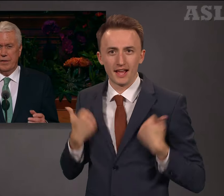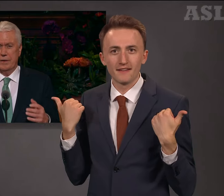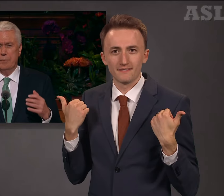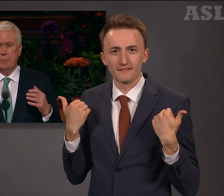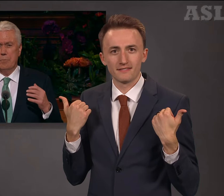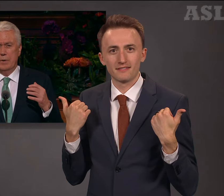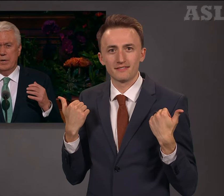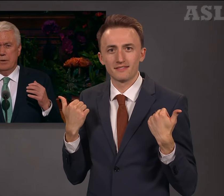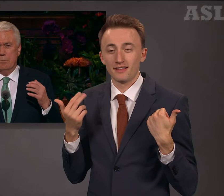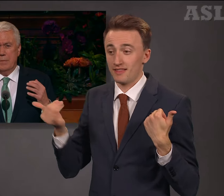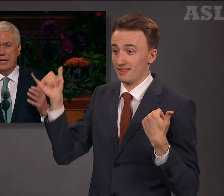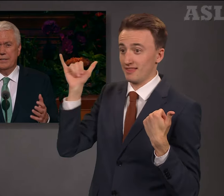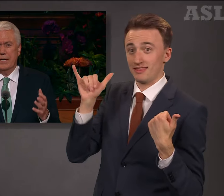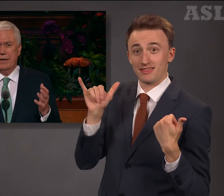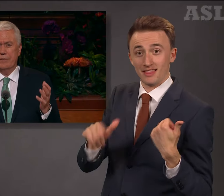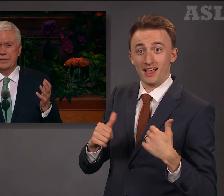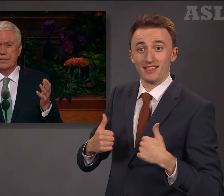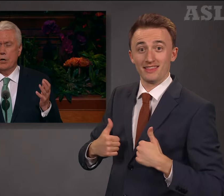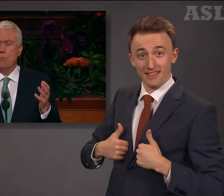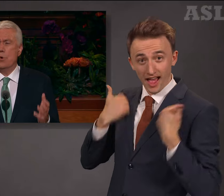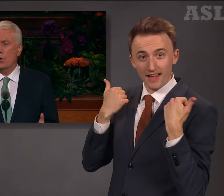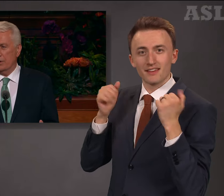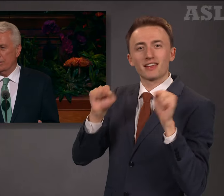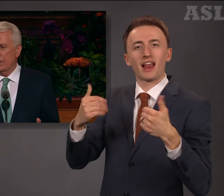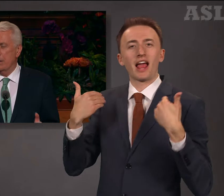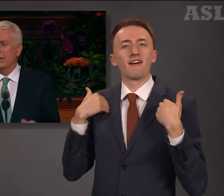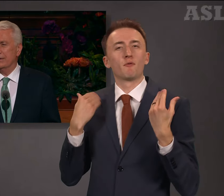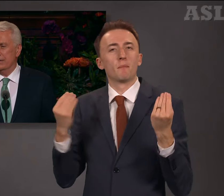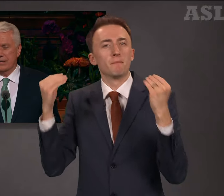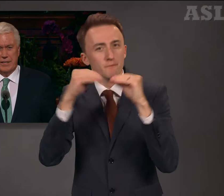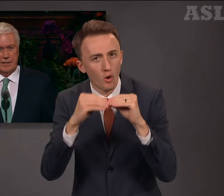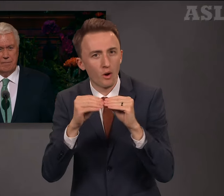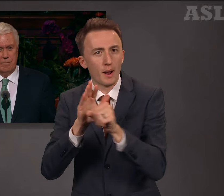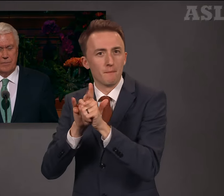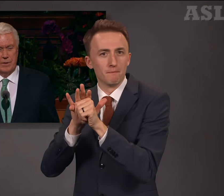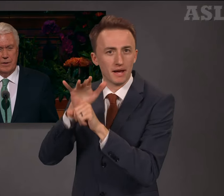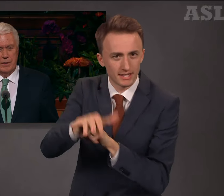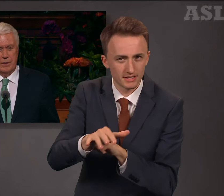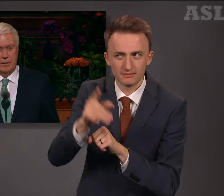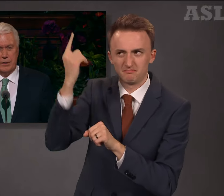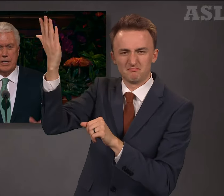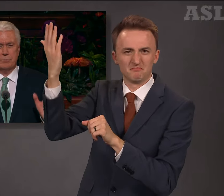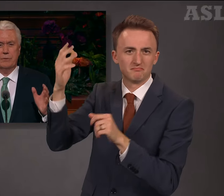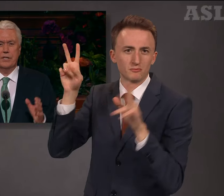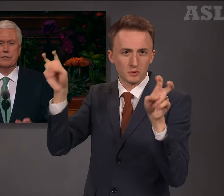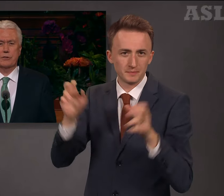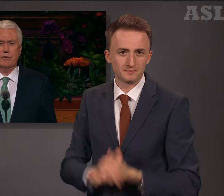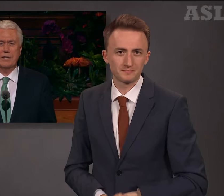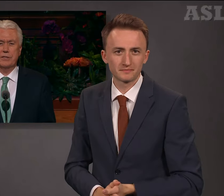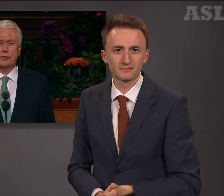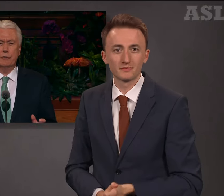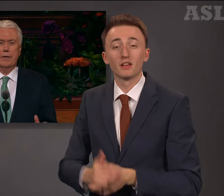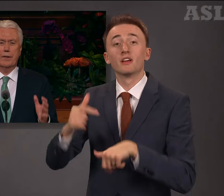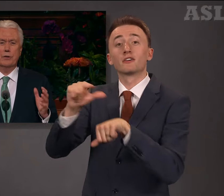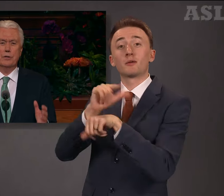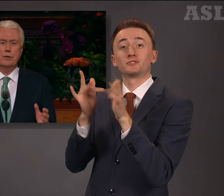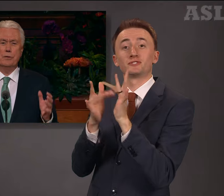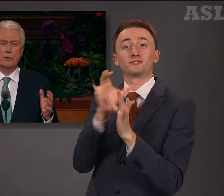The gospel of Jesus Christ is truly the good news of